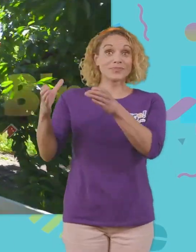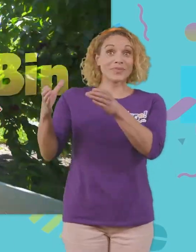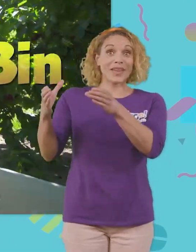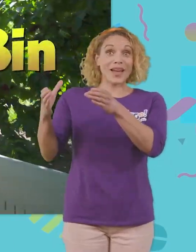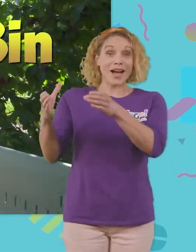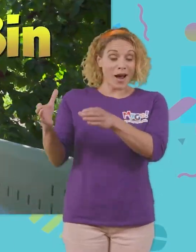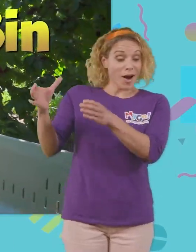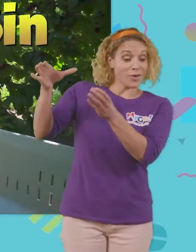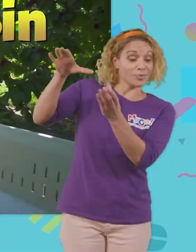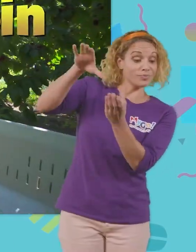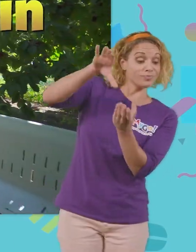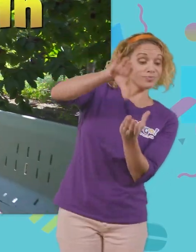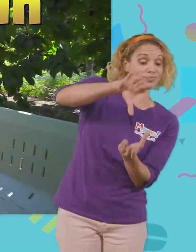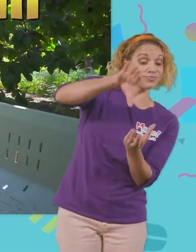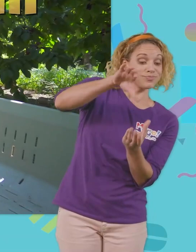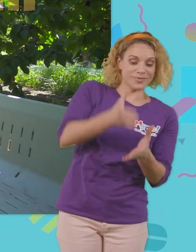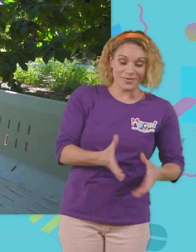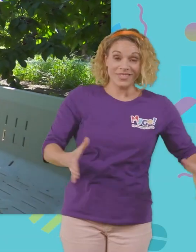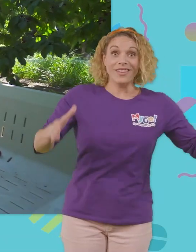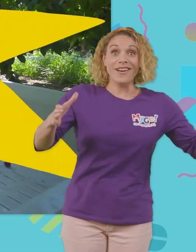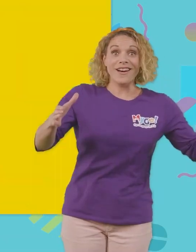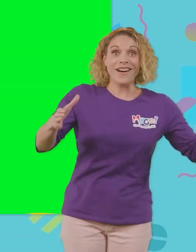pour out the cherries.